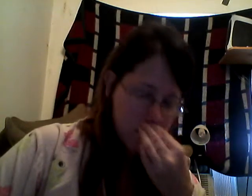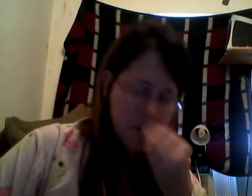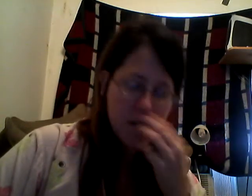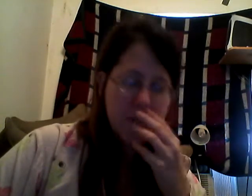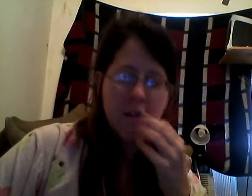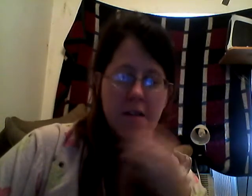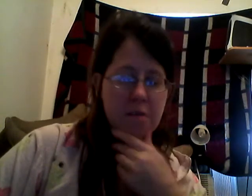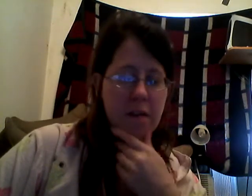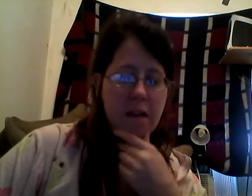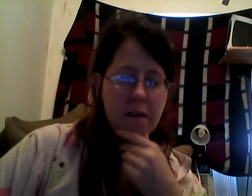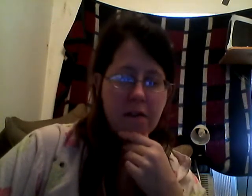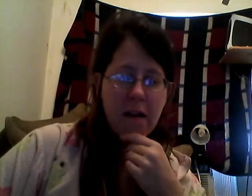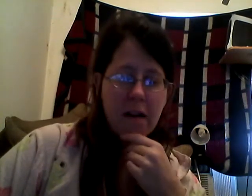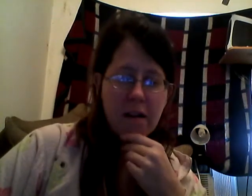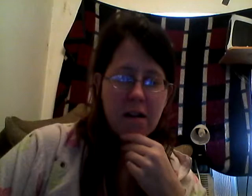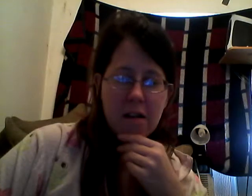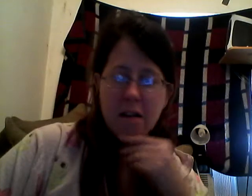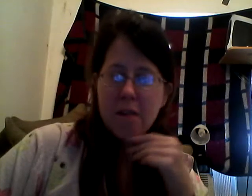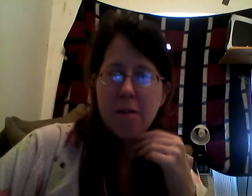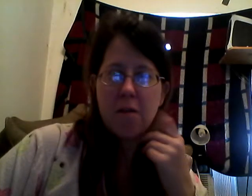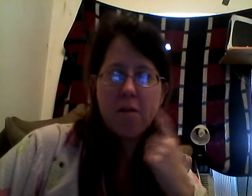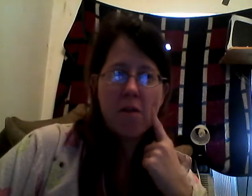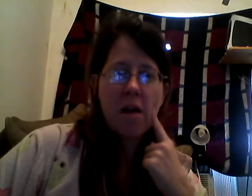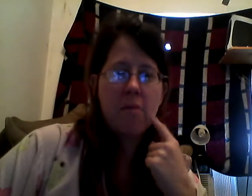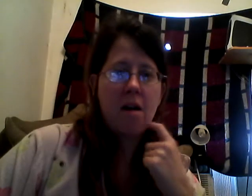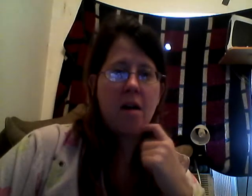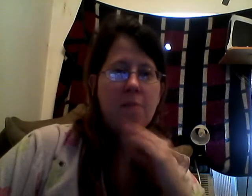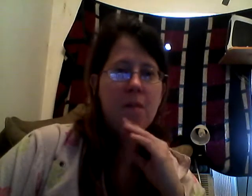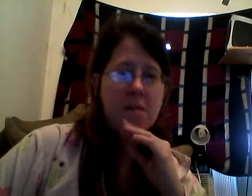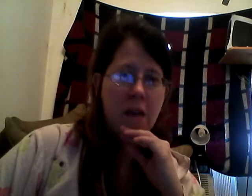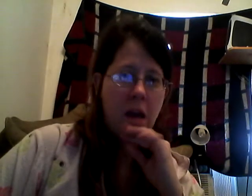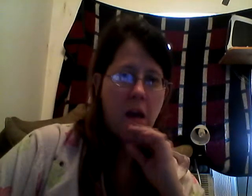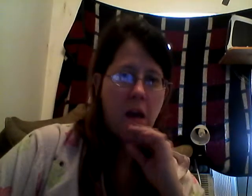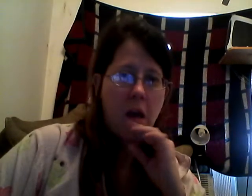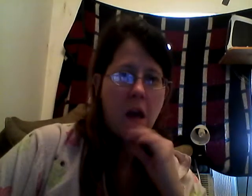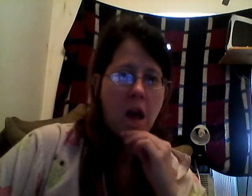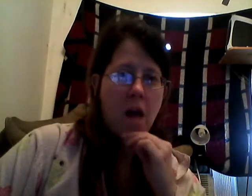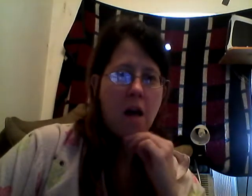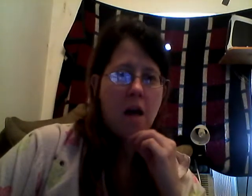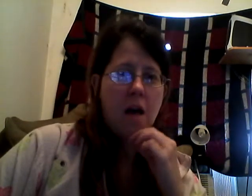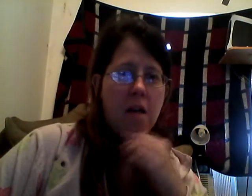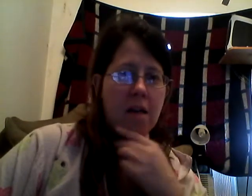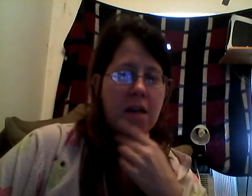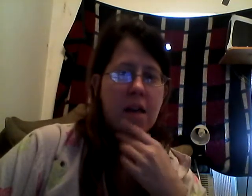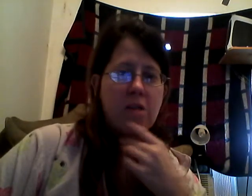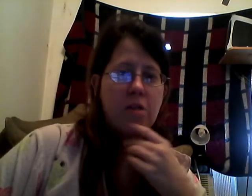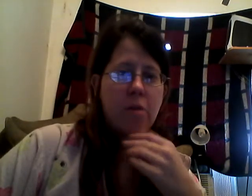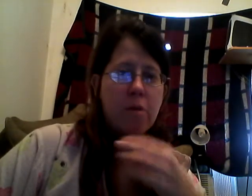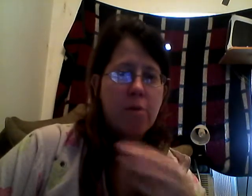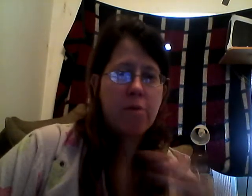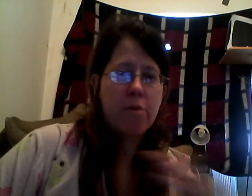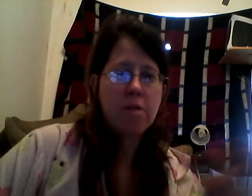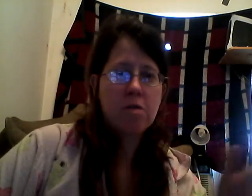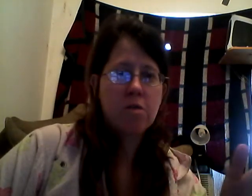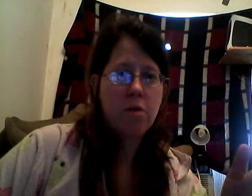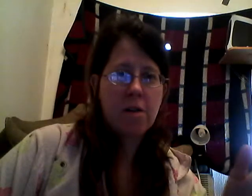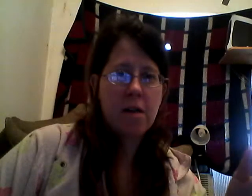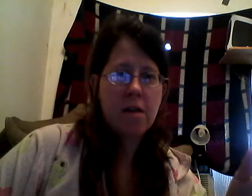let's see, now, speaking of that, and about going to Epcot on Monday, like, last year, we went and ran right to Soar, and got on to